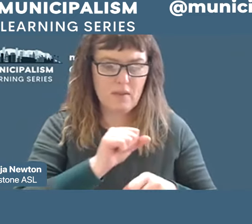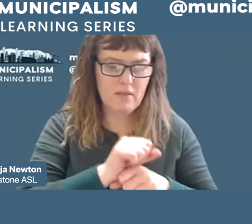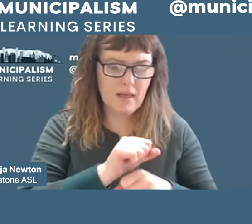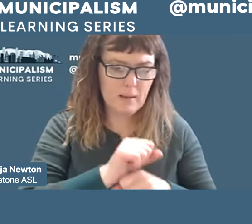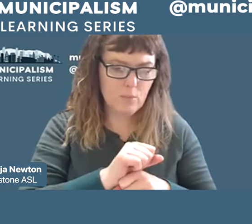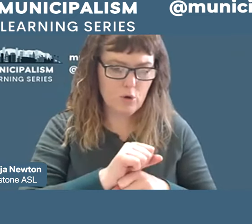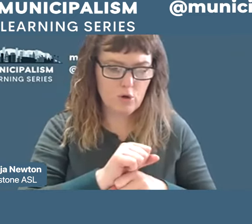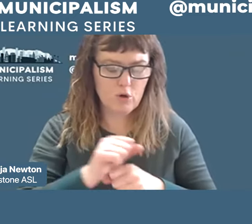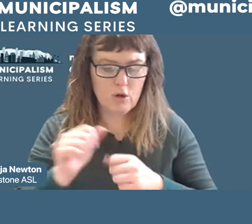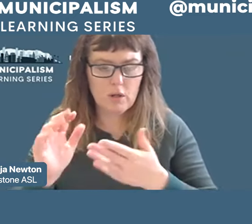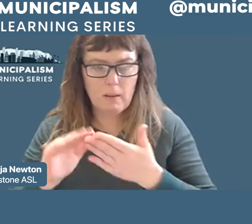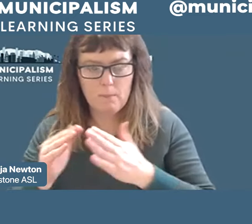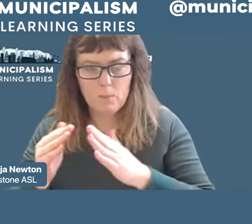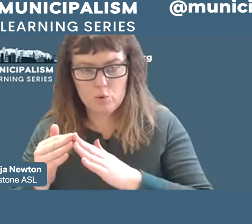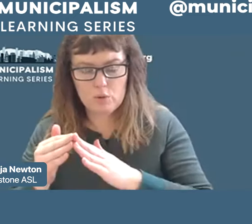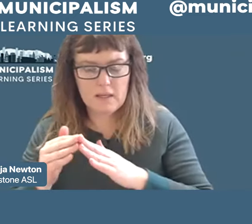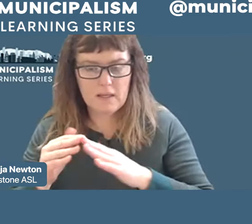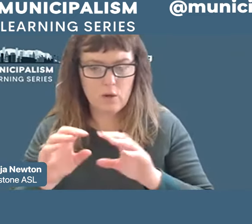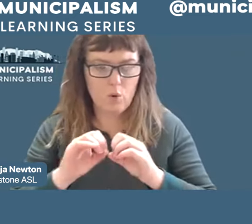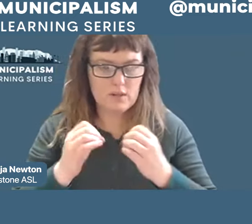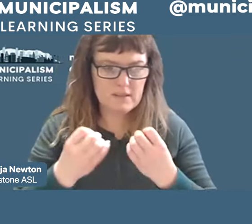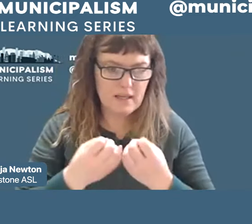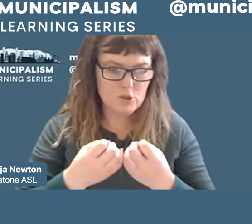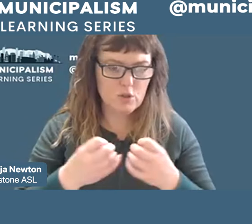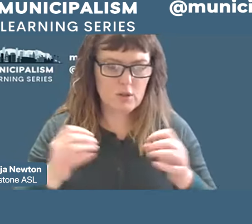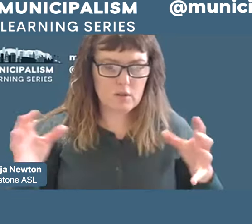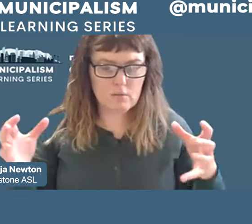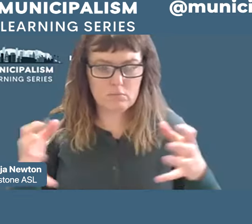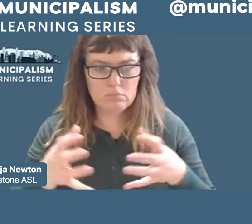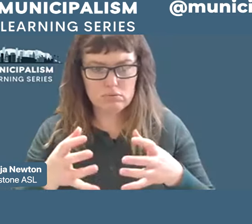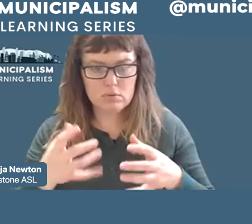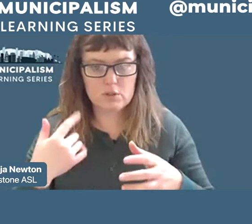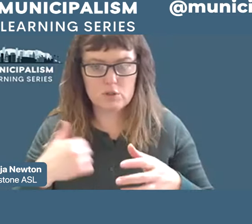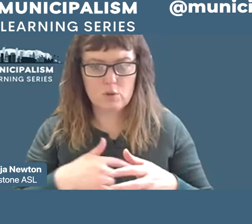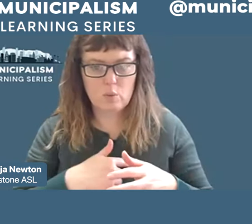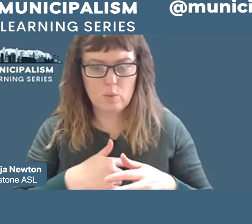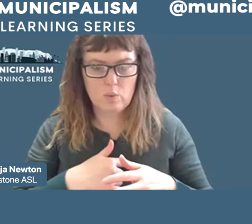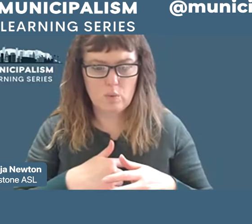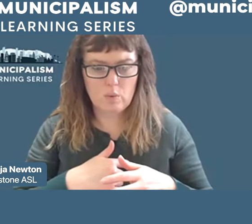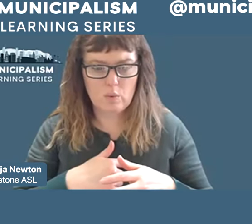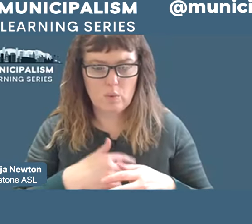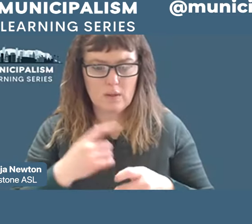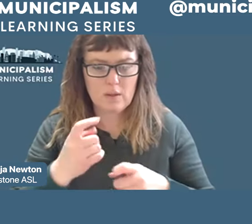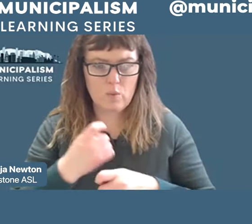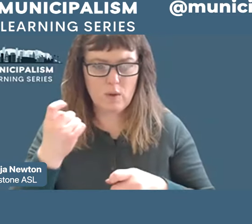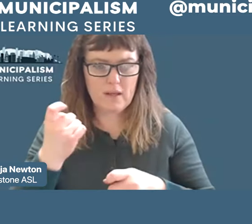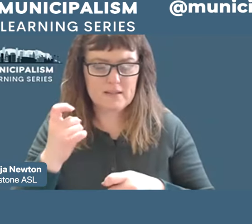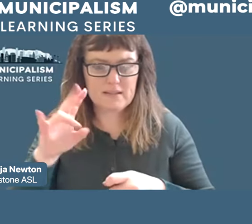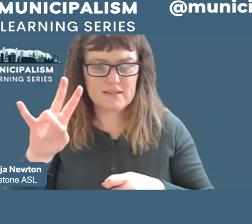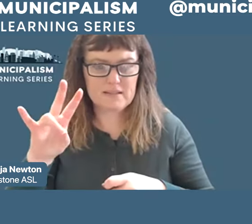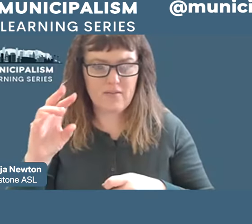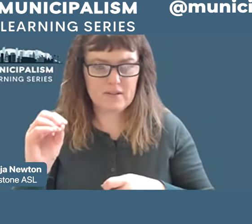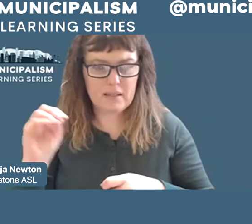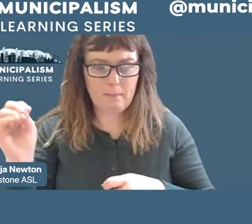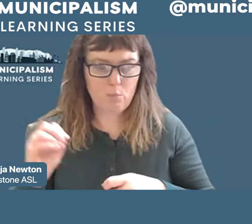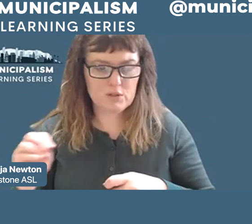progressive alliance we were able to know that and we were able to win with 70% of the votes and